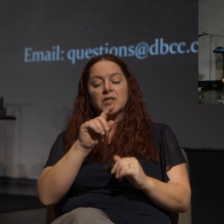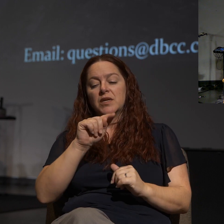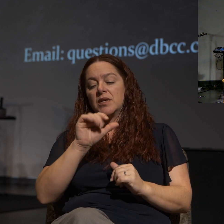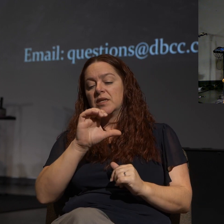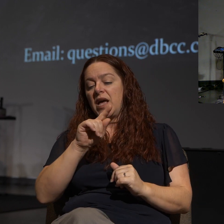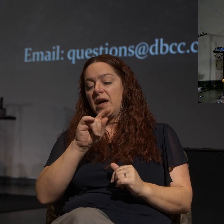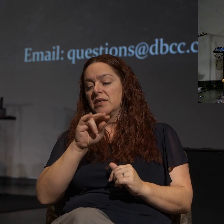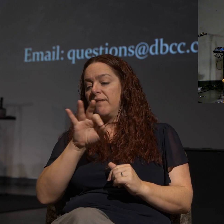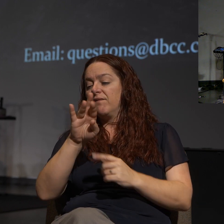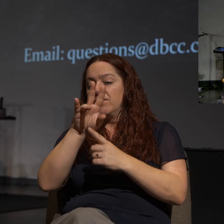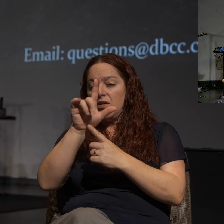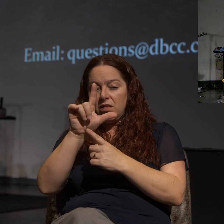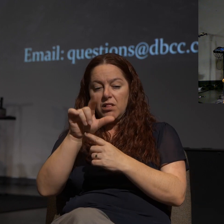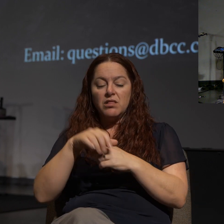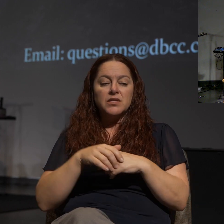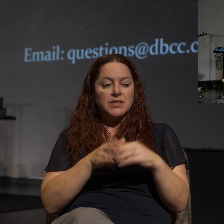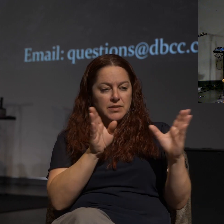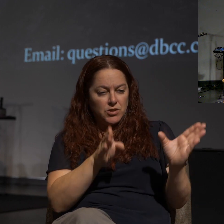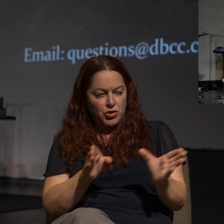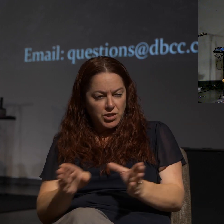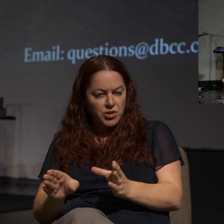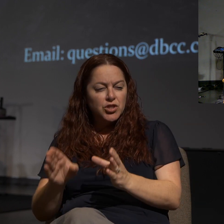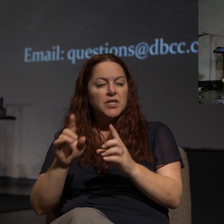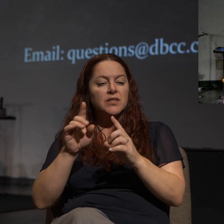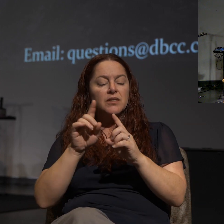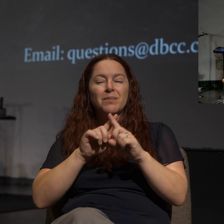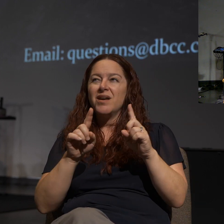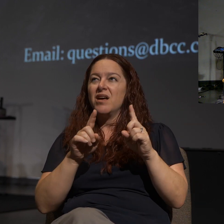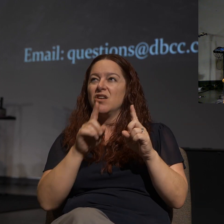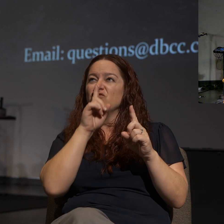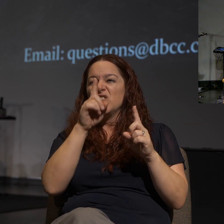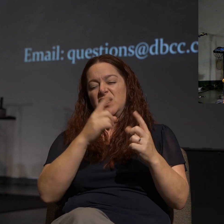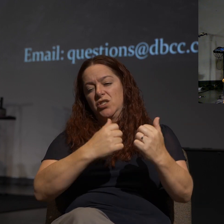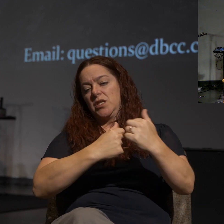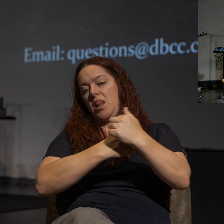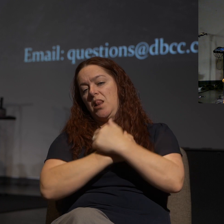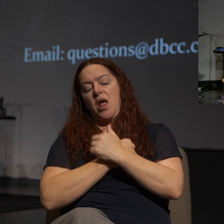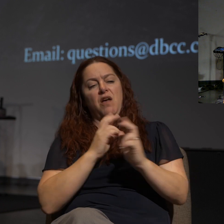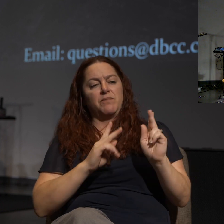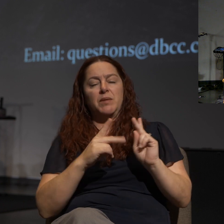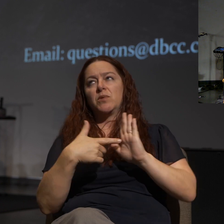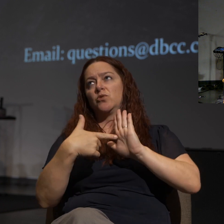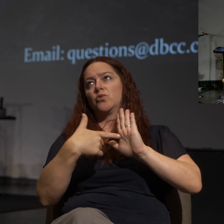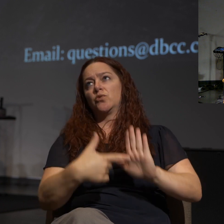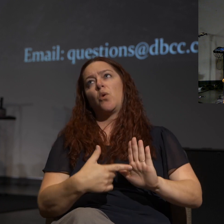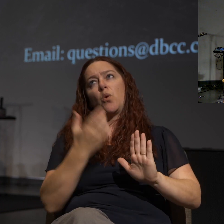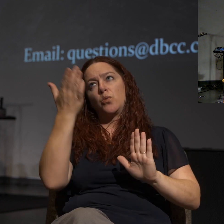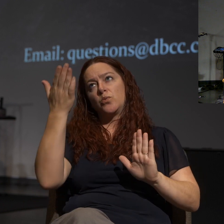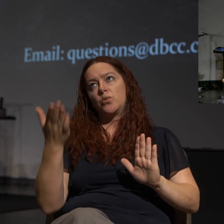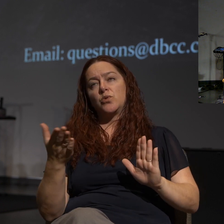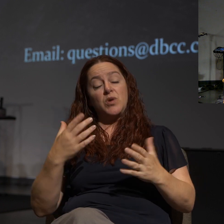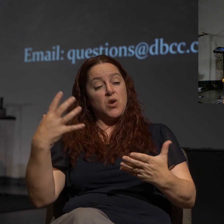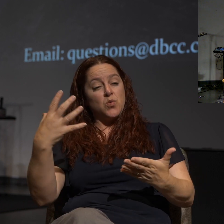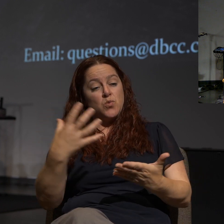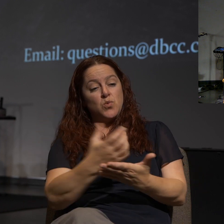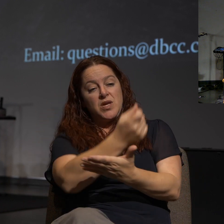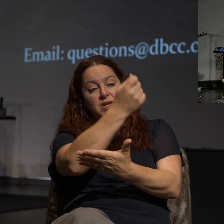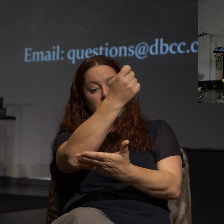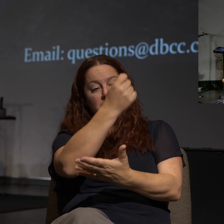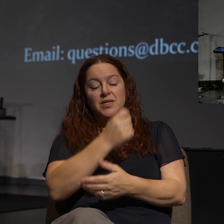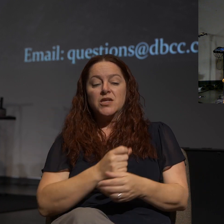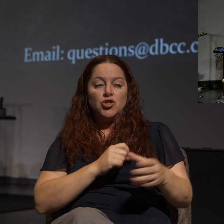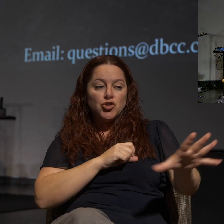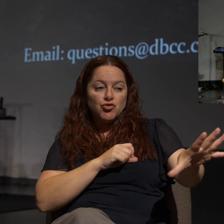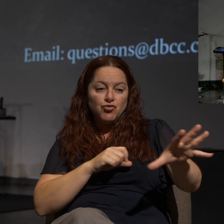learn to be strategic, but just love people and show you Jesus and be winsome, drawing